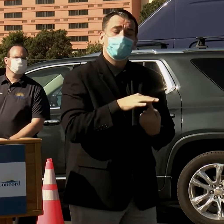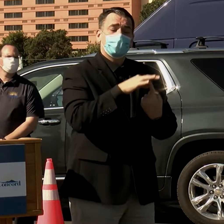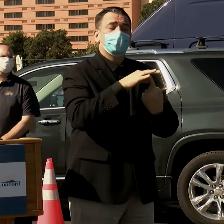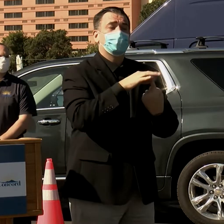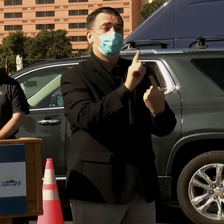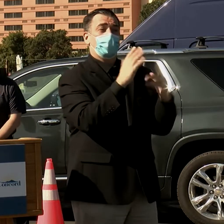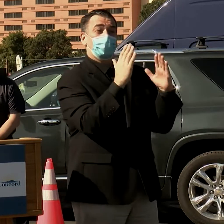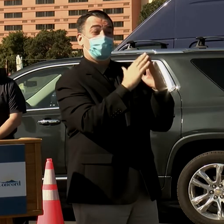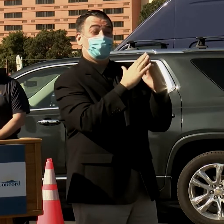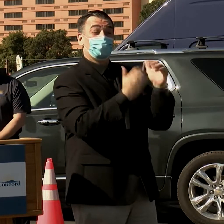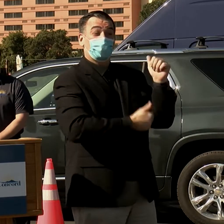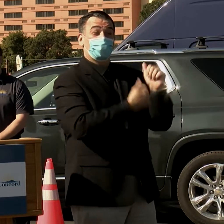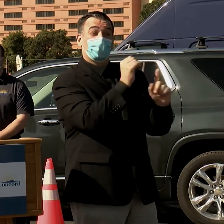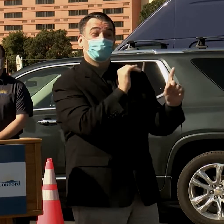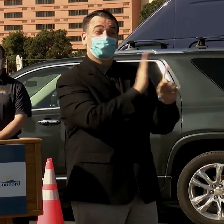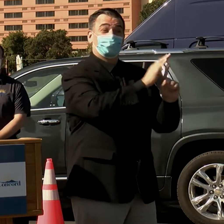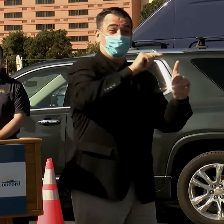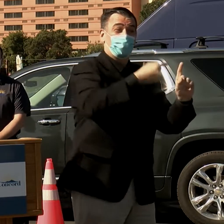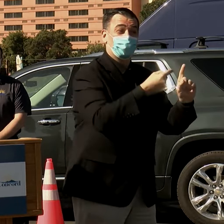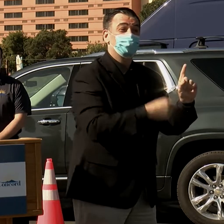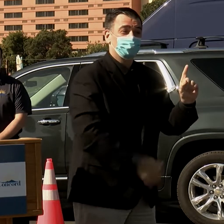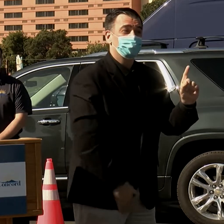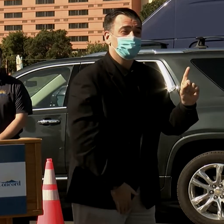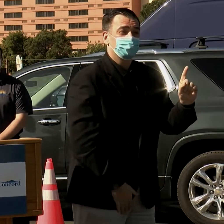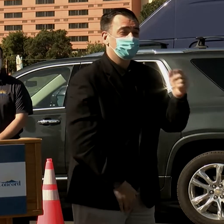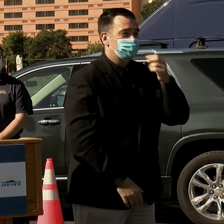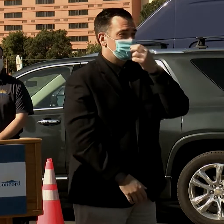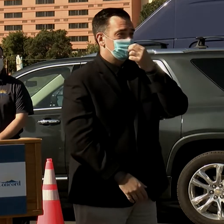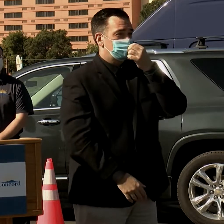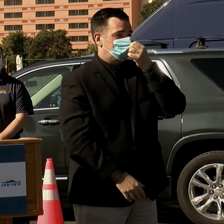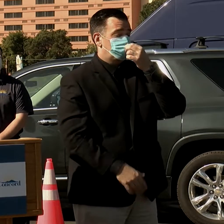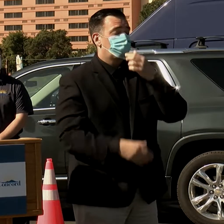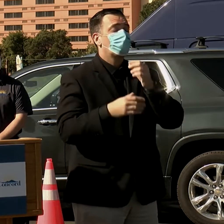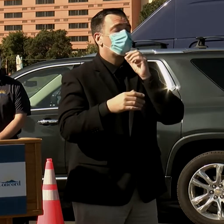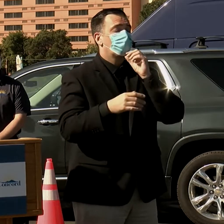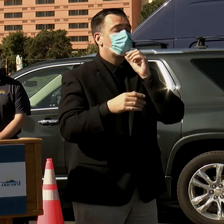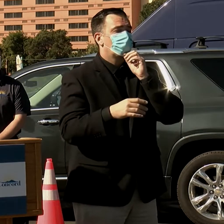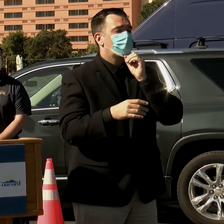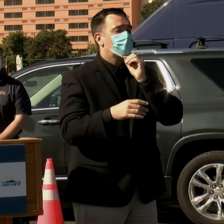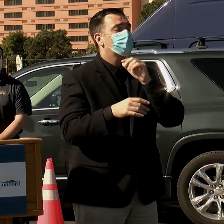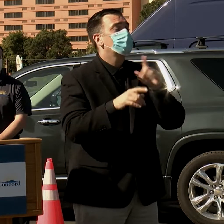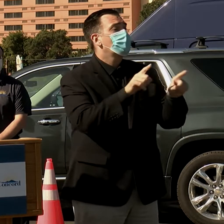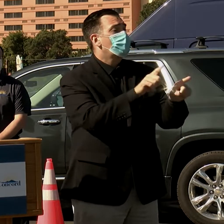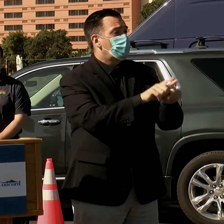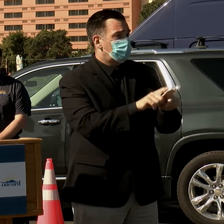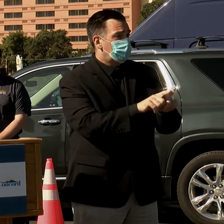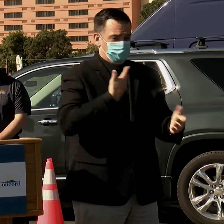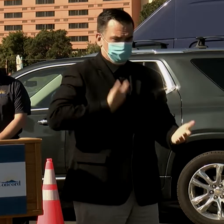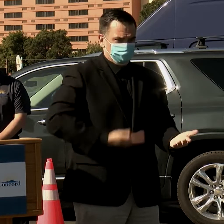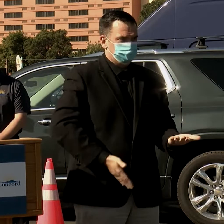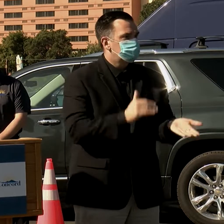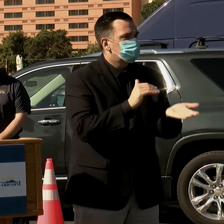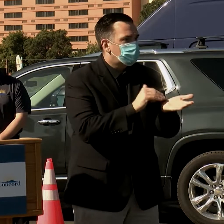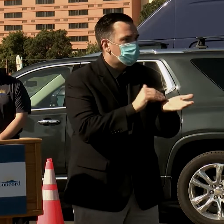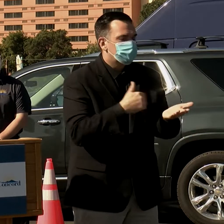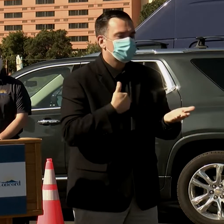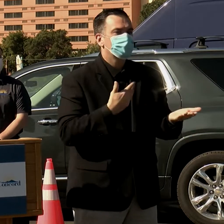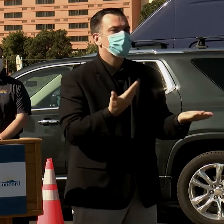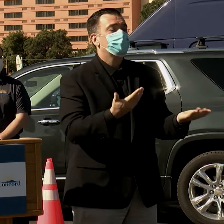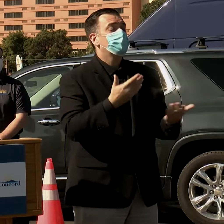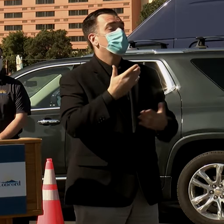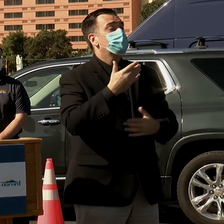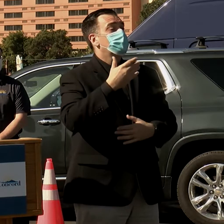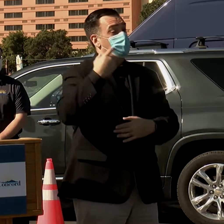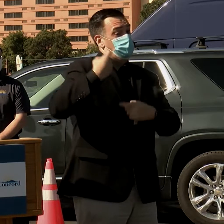most affected by the pandemic. As an aside, as a physician and a